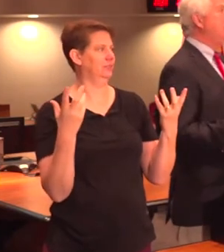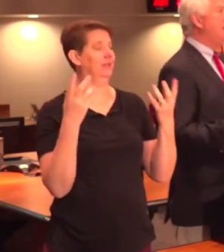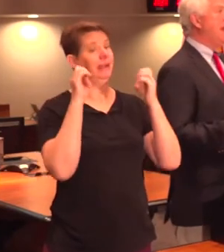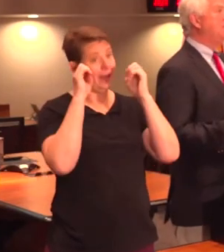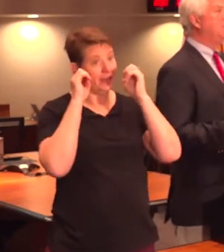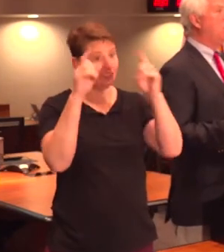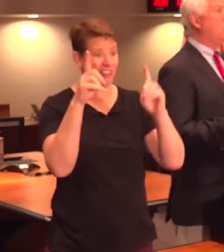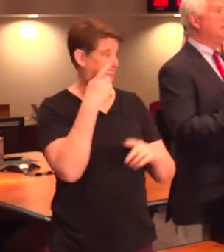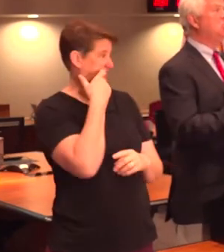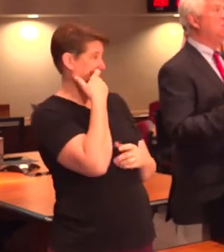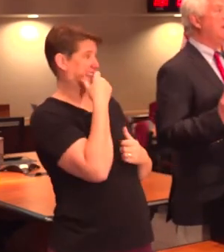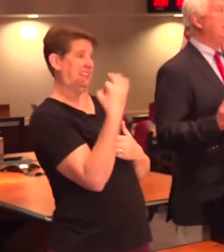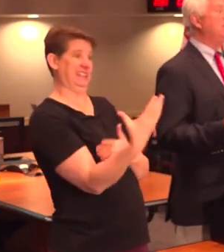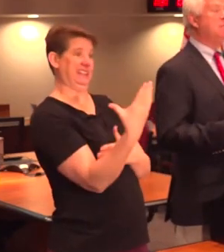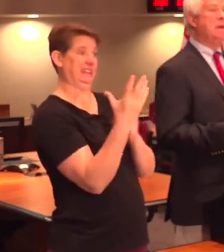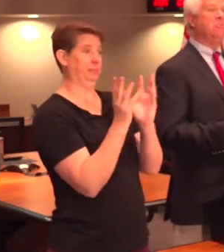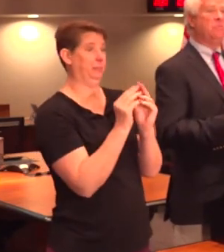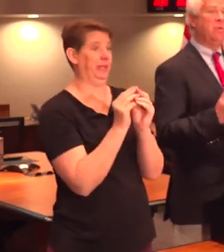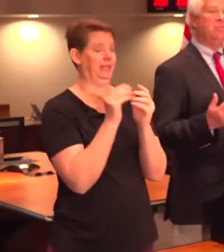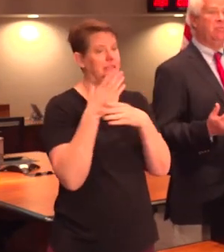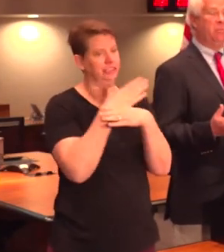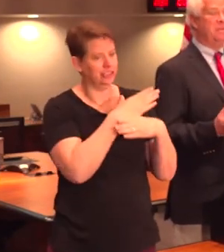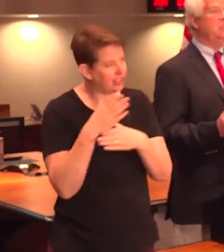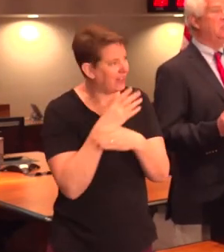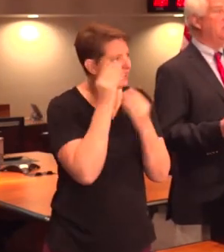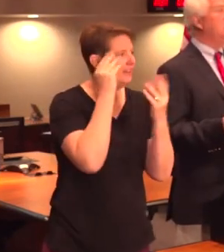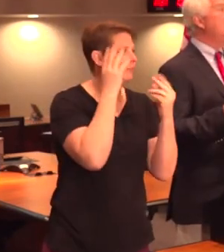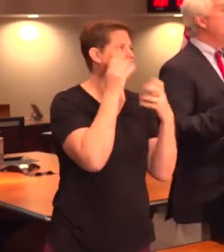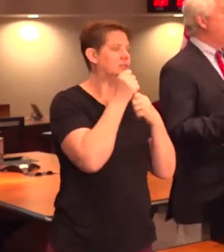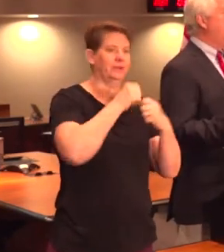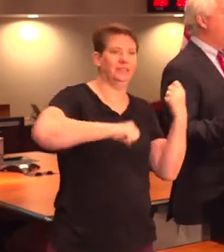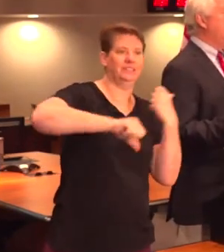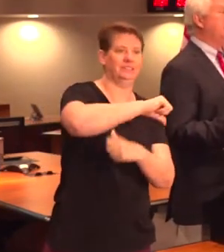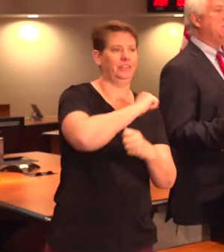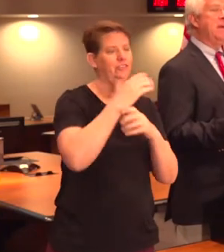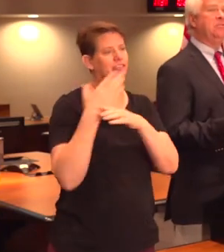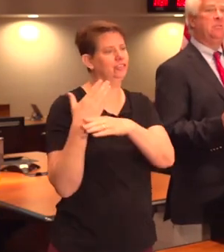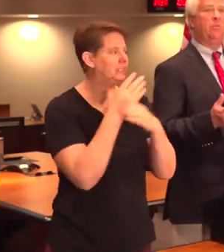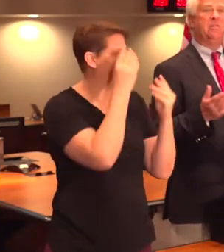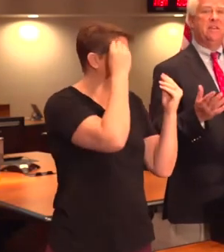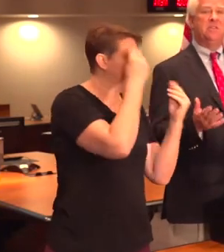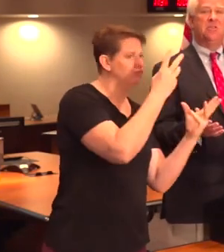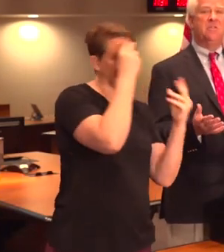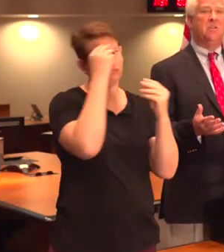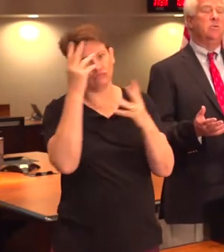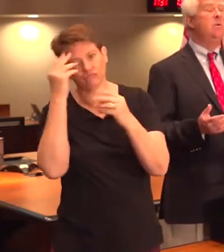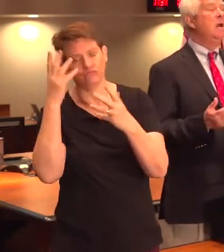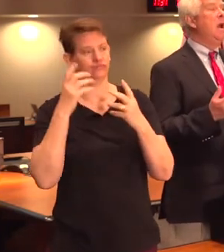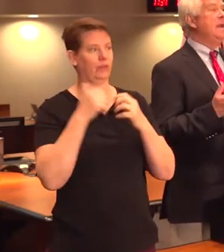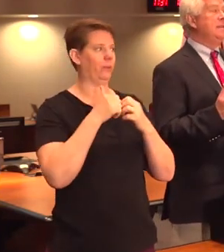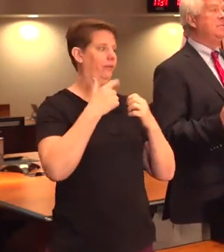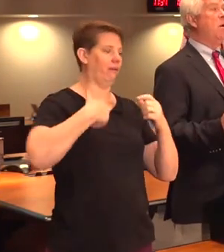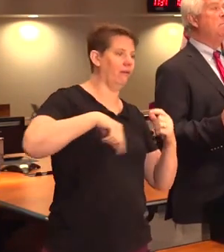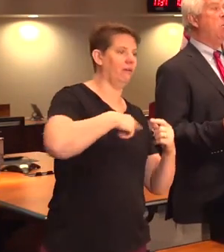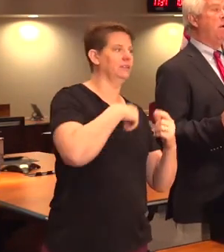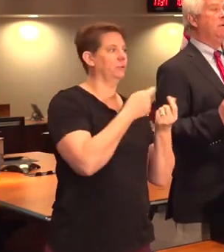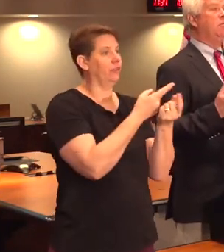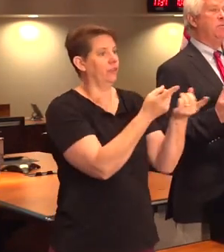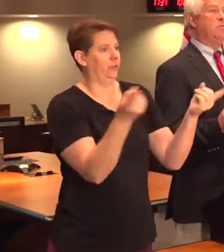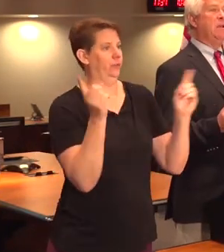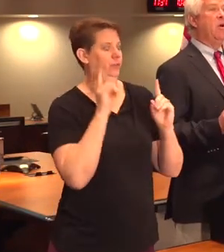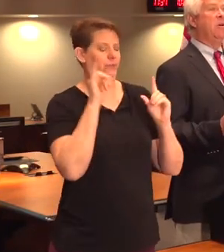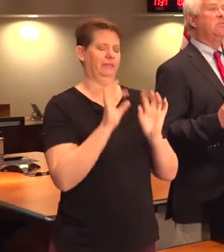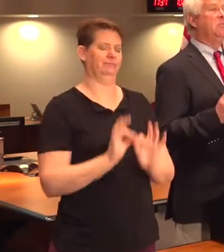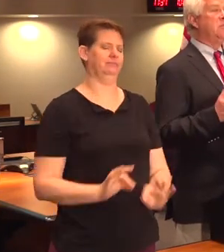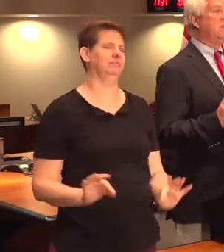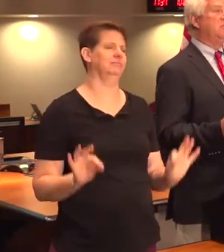as the meeting we had this morning, sharing information with each other, sharing information with each of you, is so important